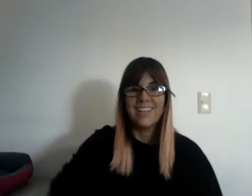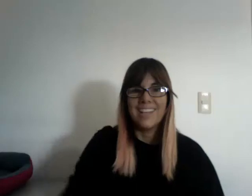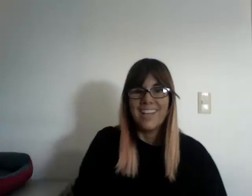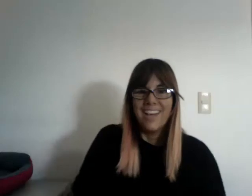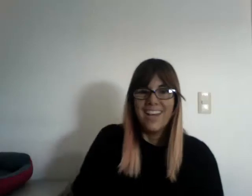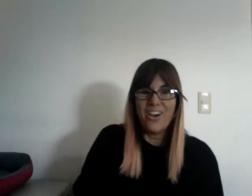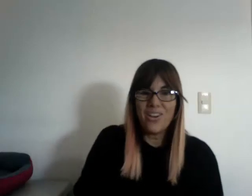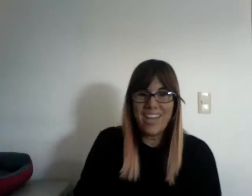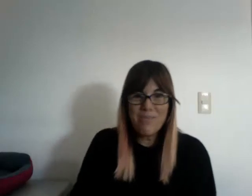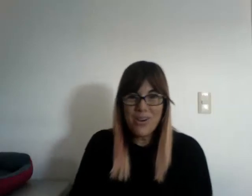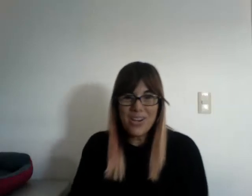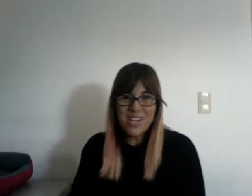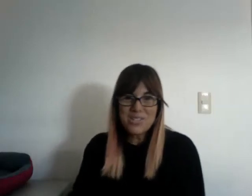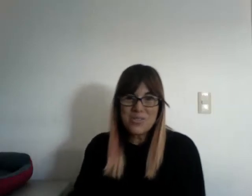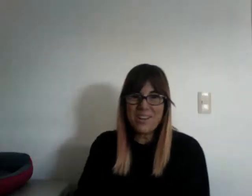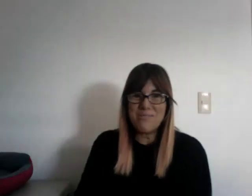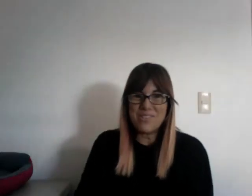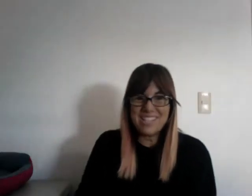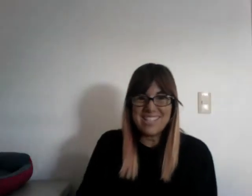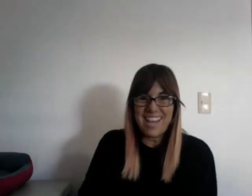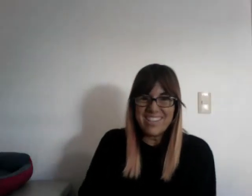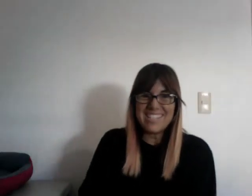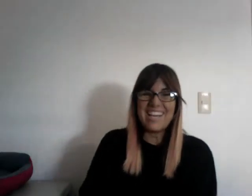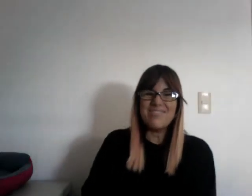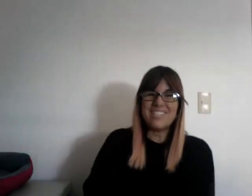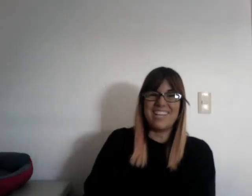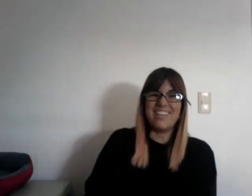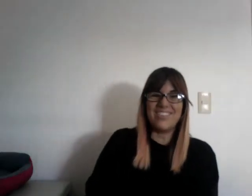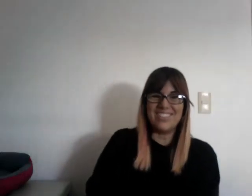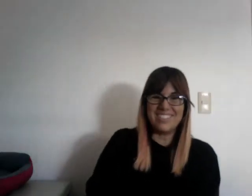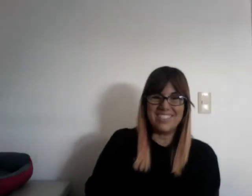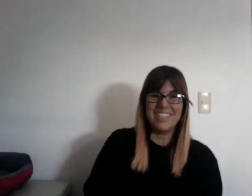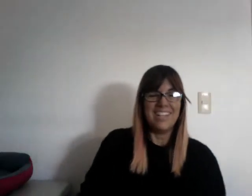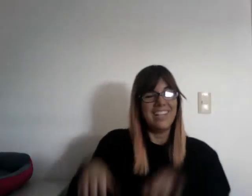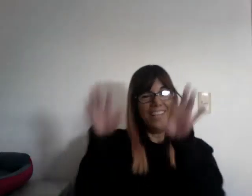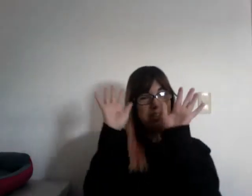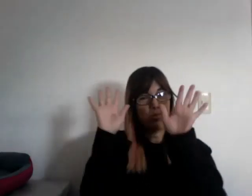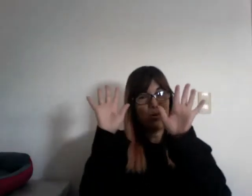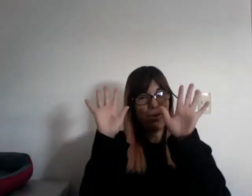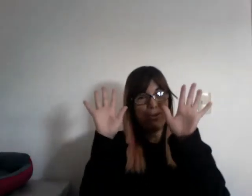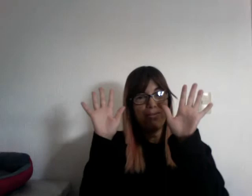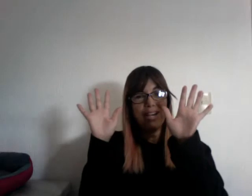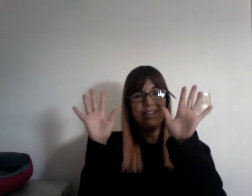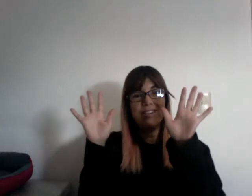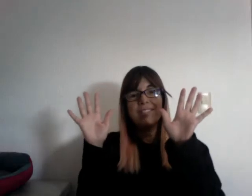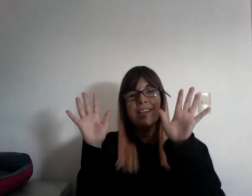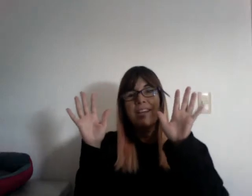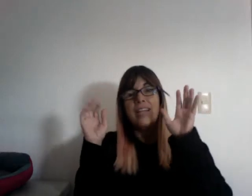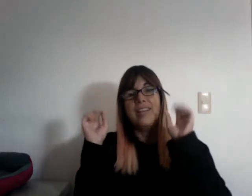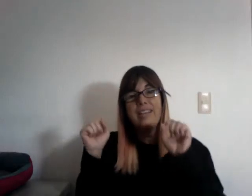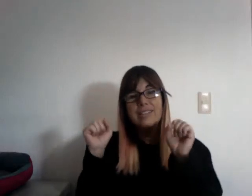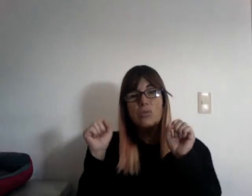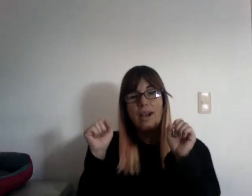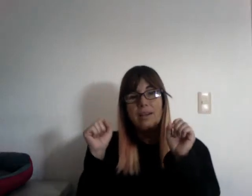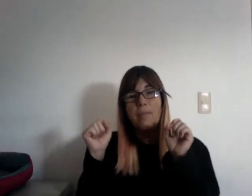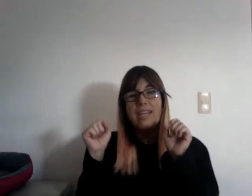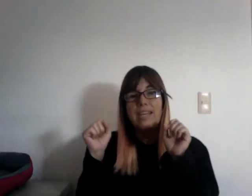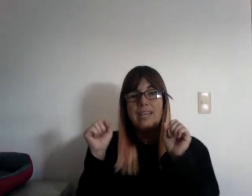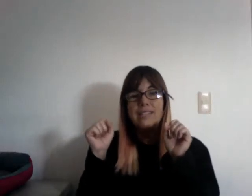Okay, boys, ready for the seven times tables? Let's put our fingers. This one begins